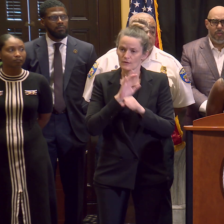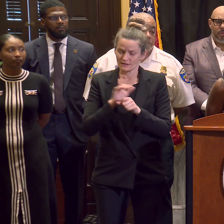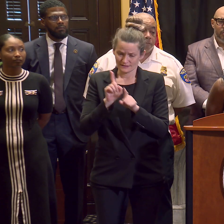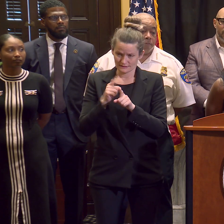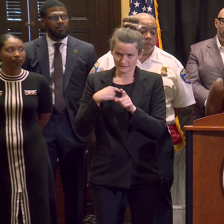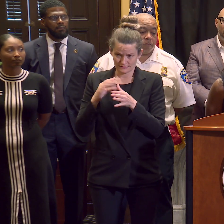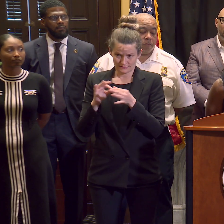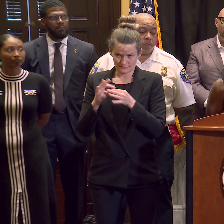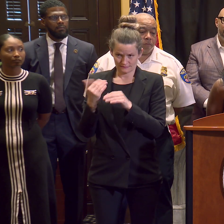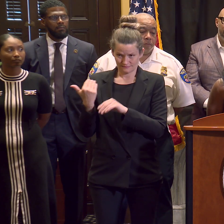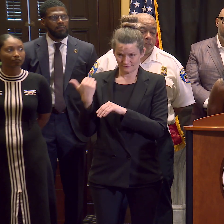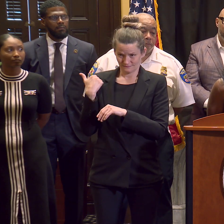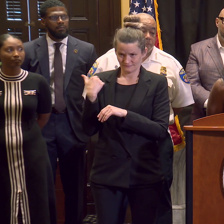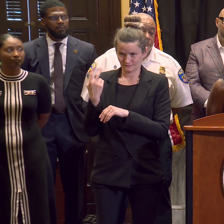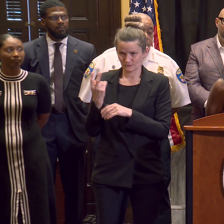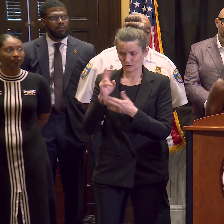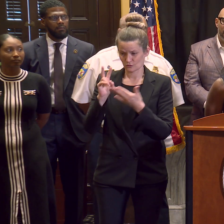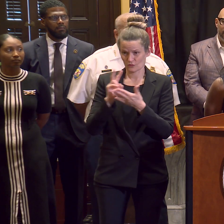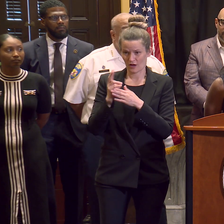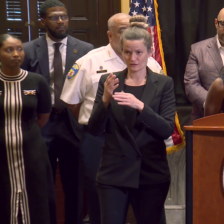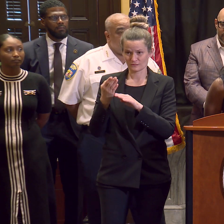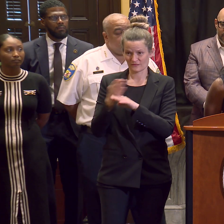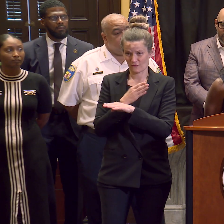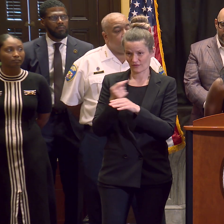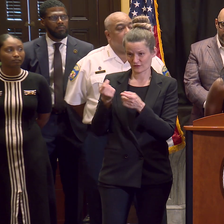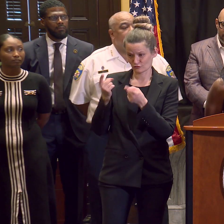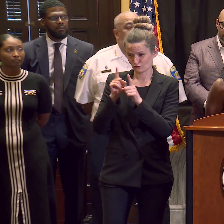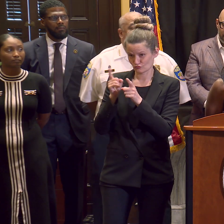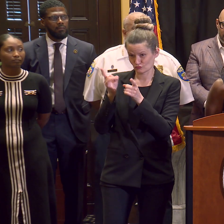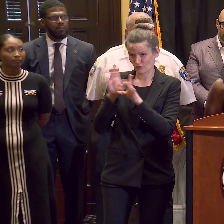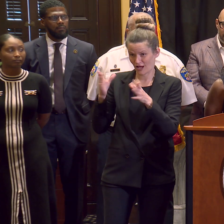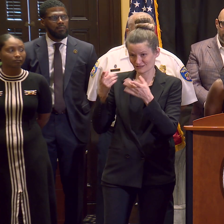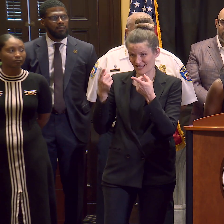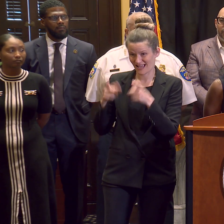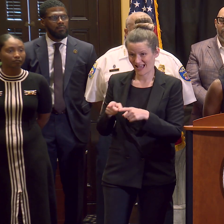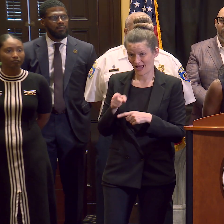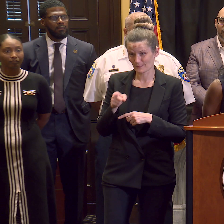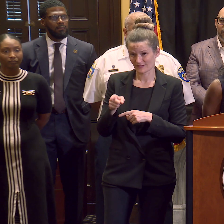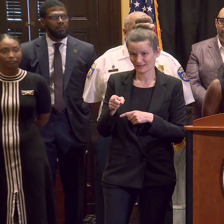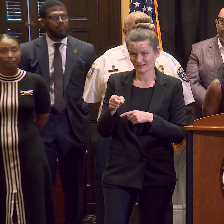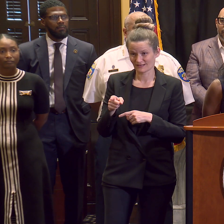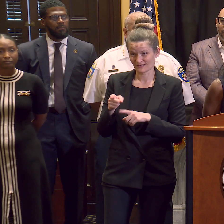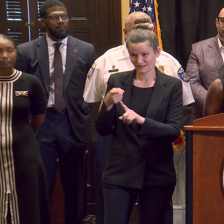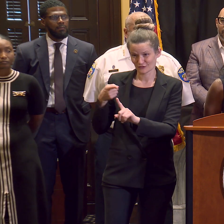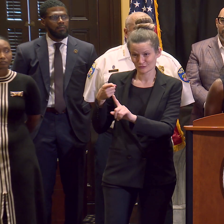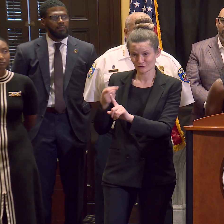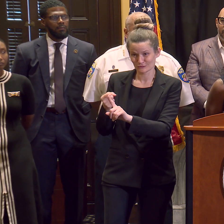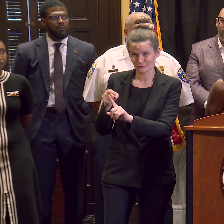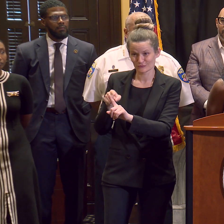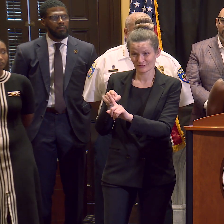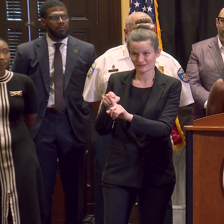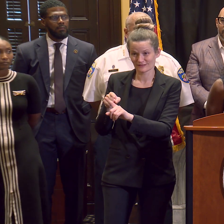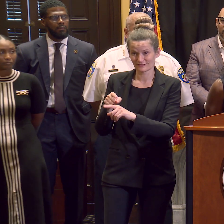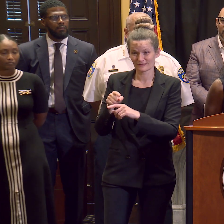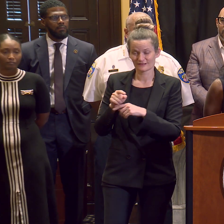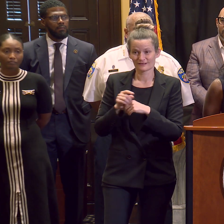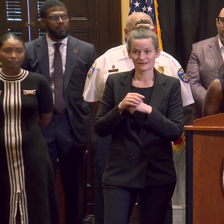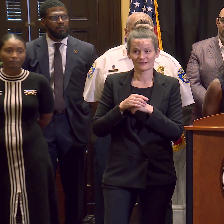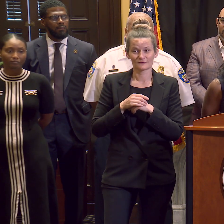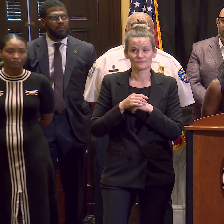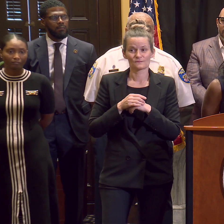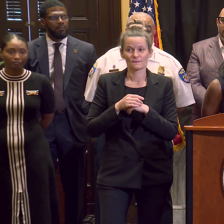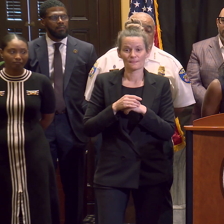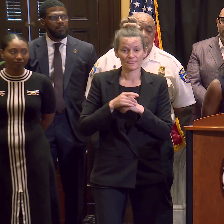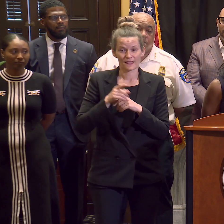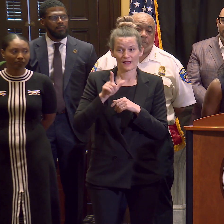before this tragic accident yesterday, those laws were being enforced. And not only was it enforced, there was an arrest made and